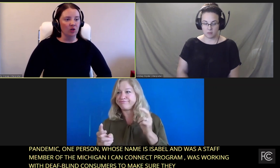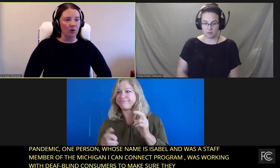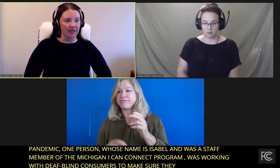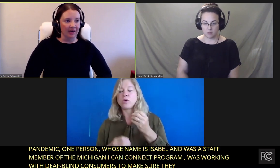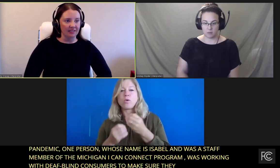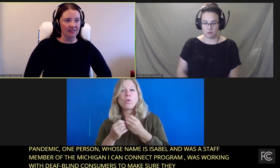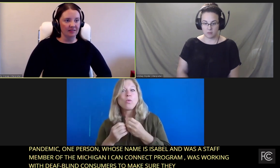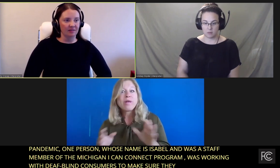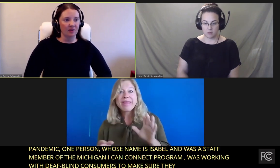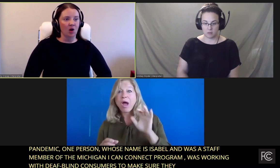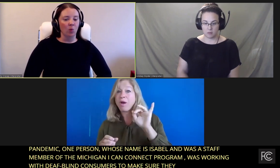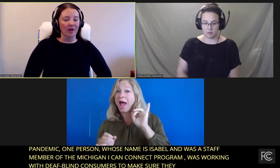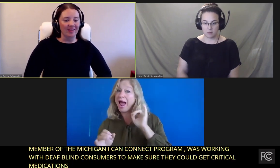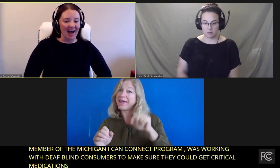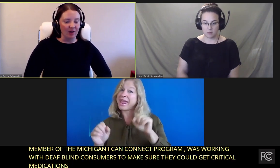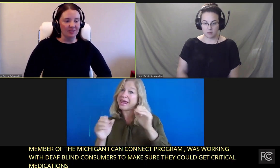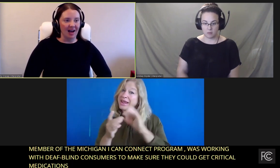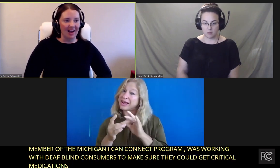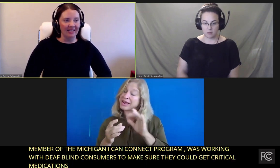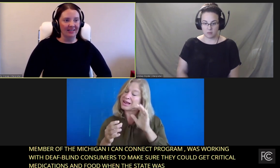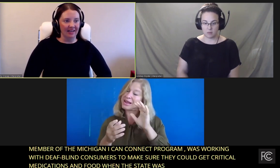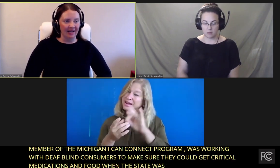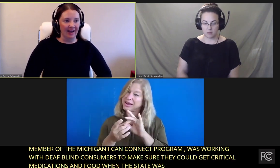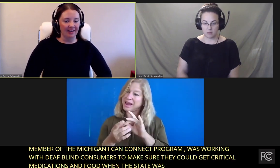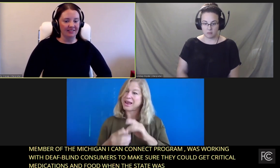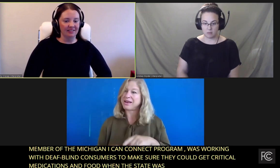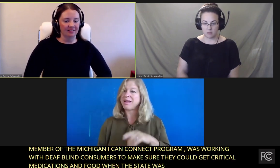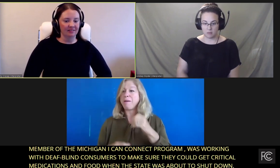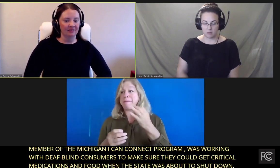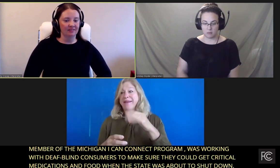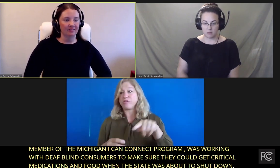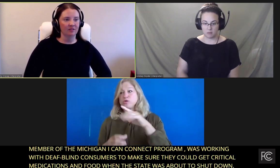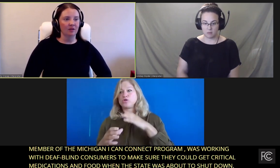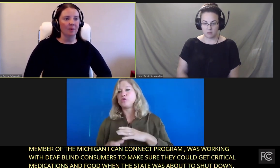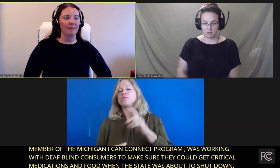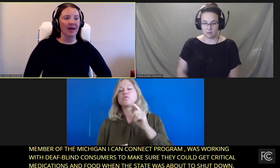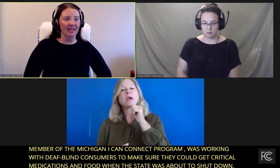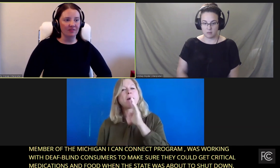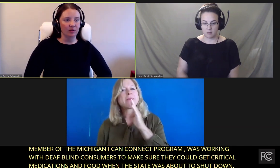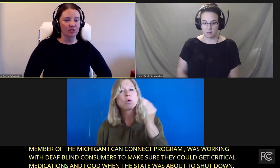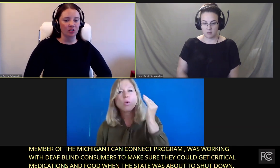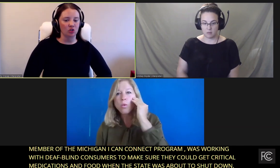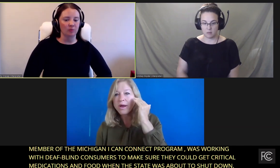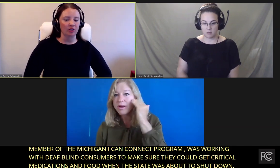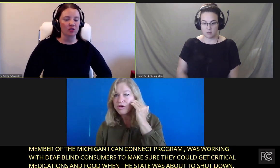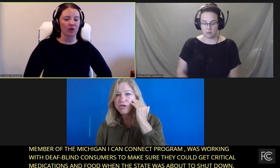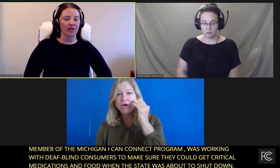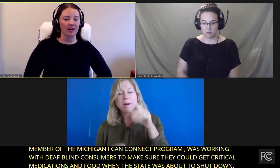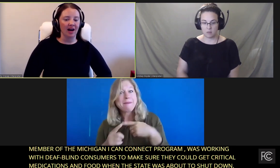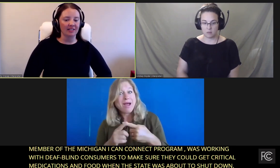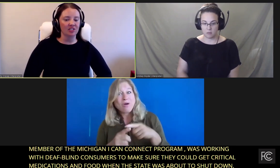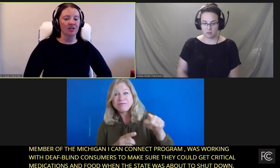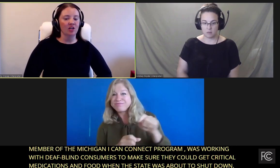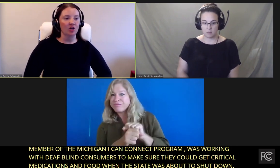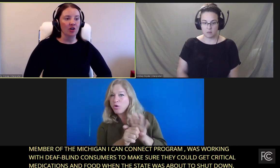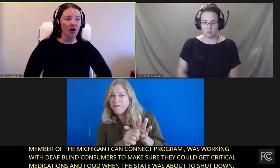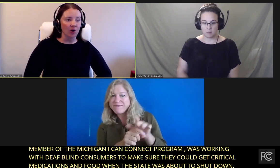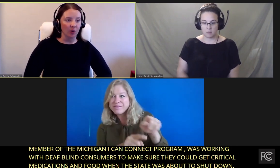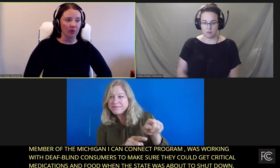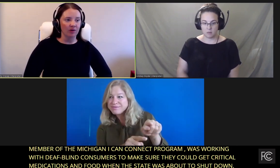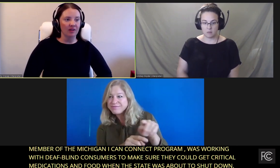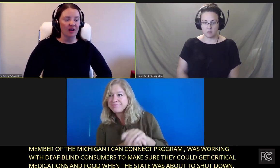to a mayors come stand